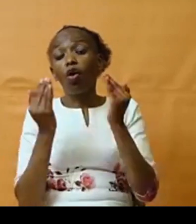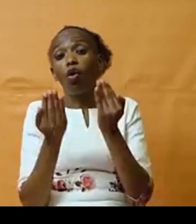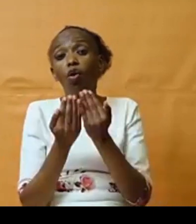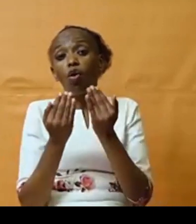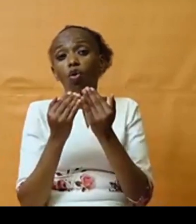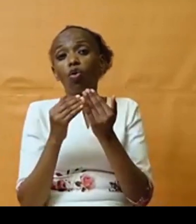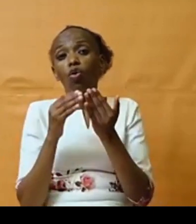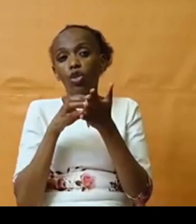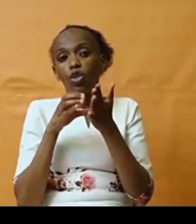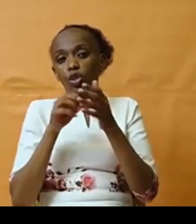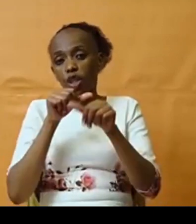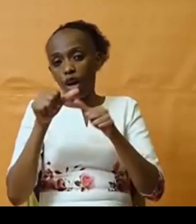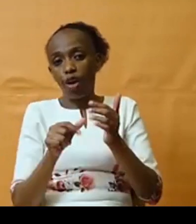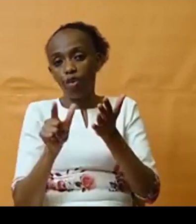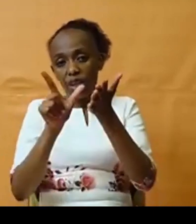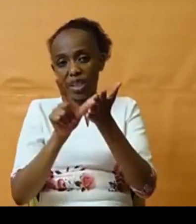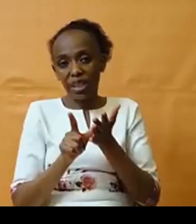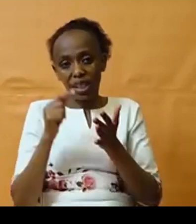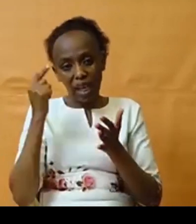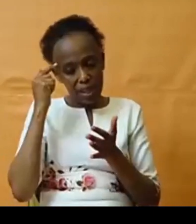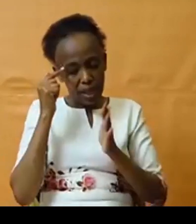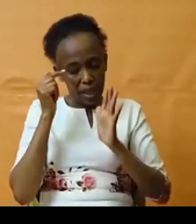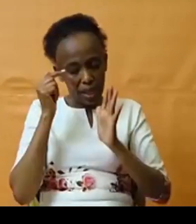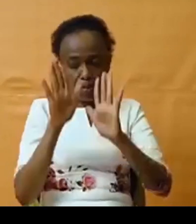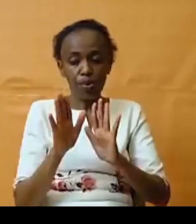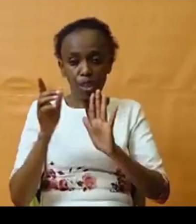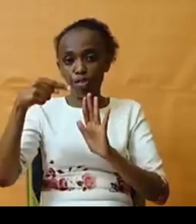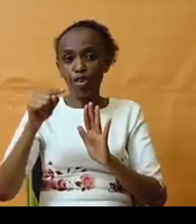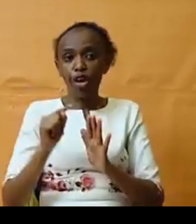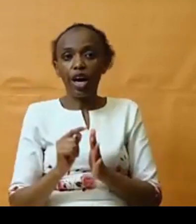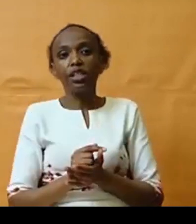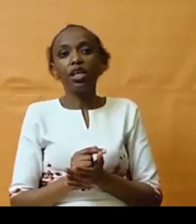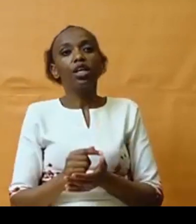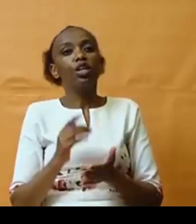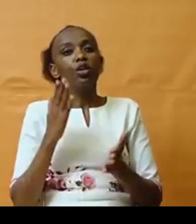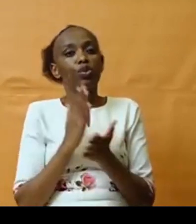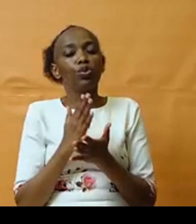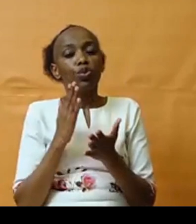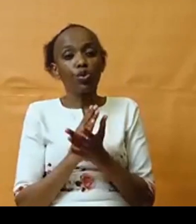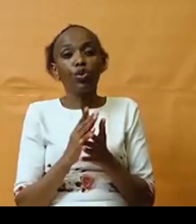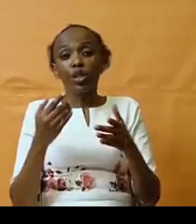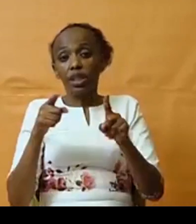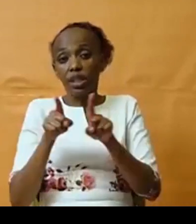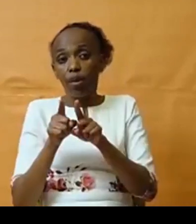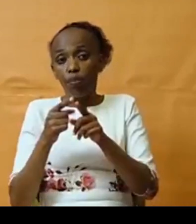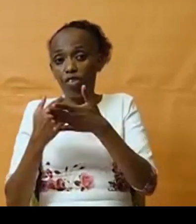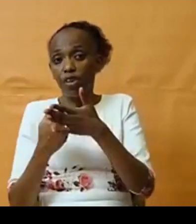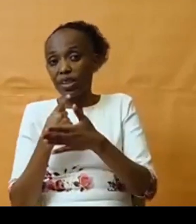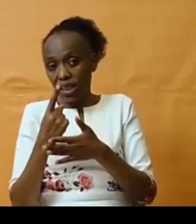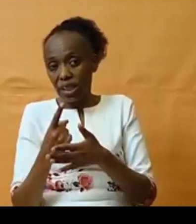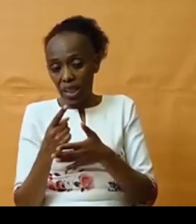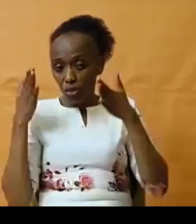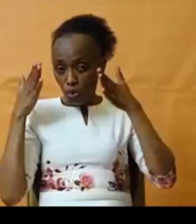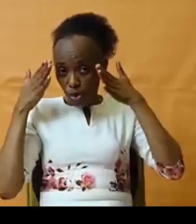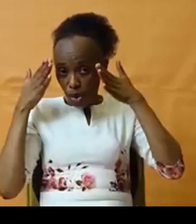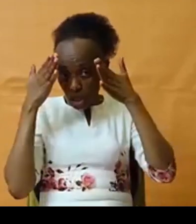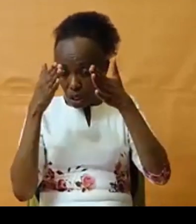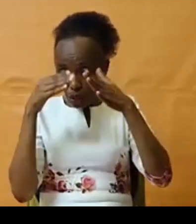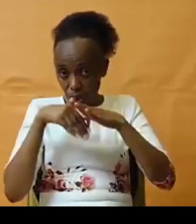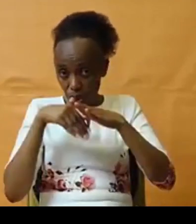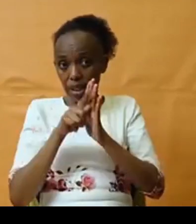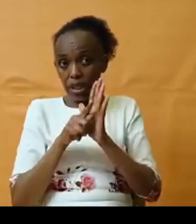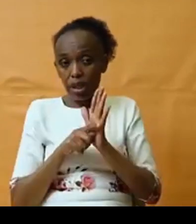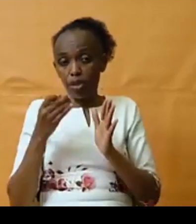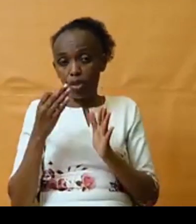debt, I think it's important for us to be really, like I said before, really intentional in terms of how